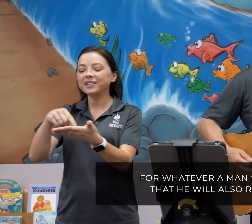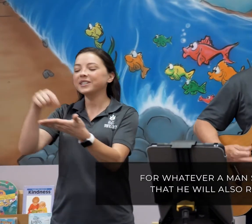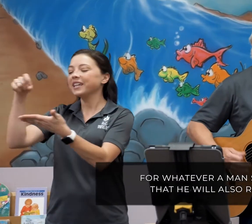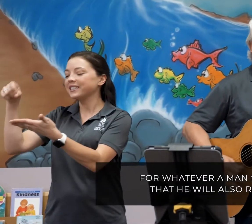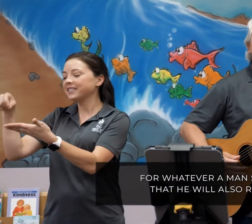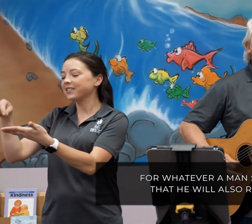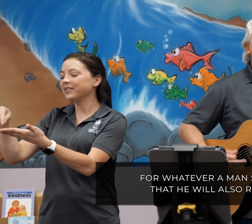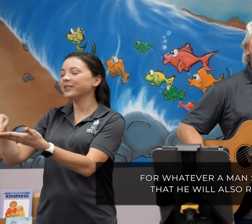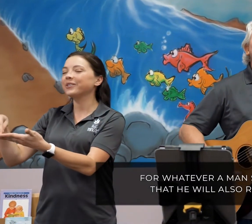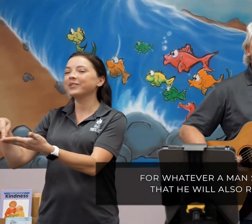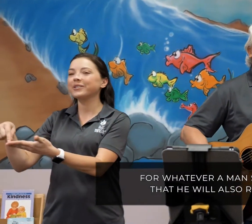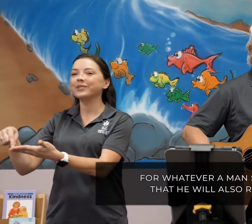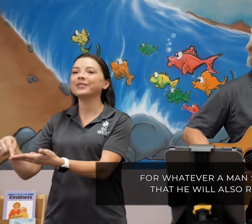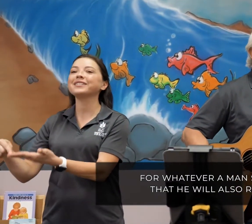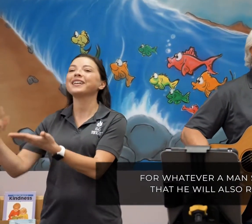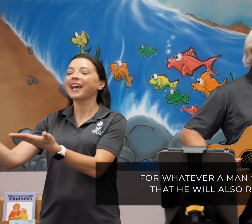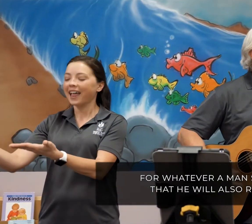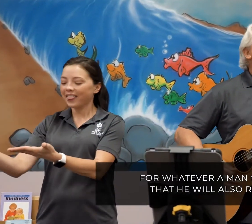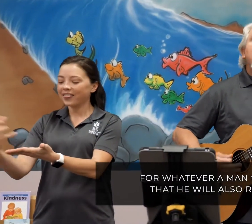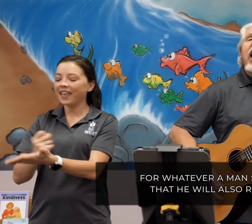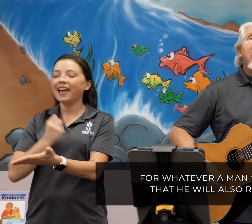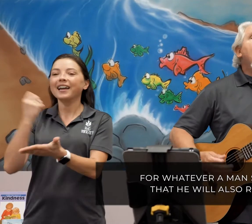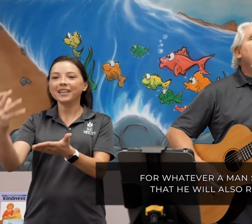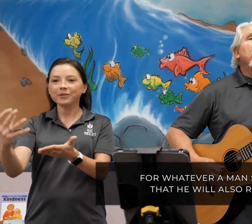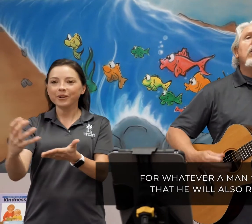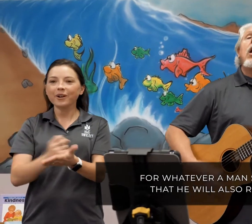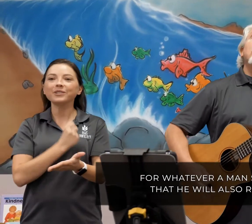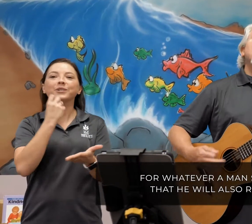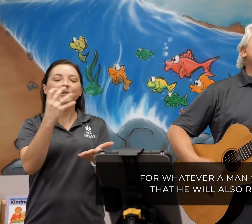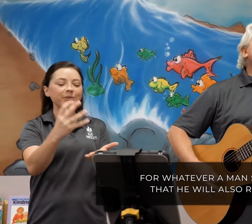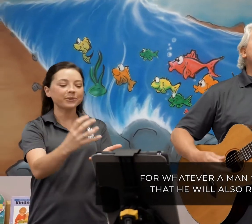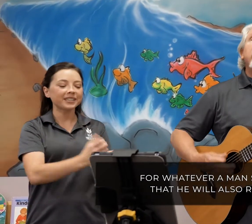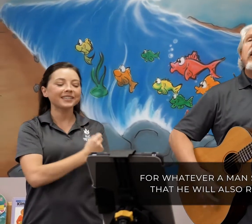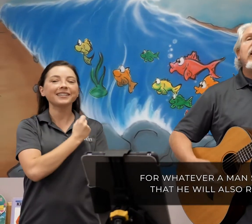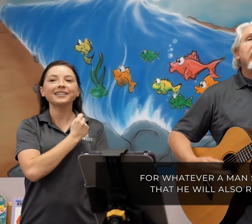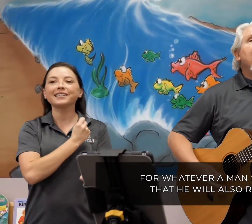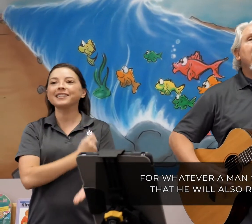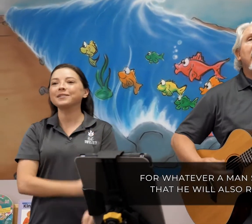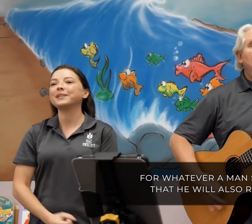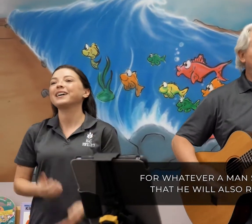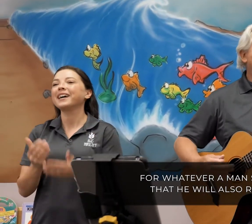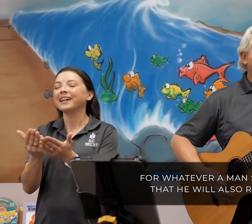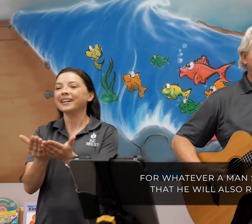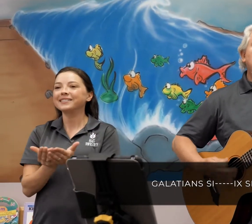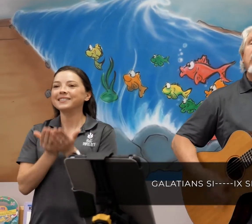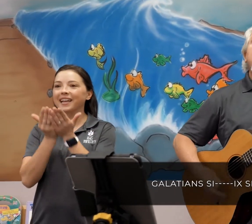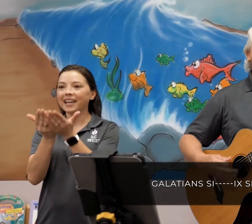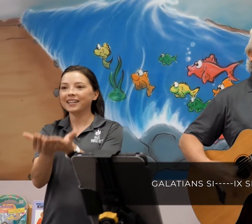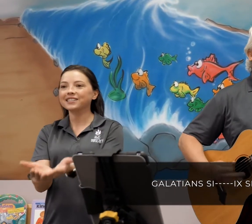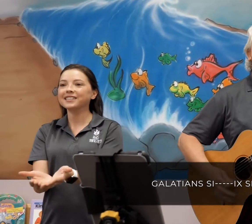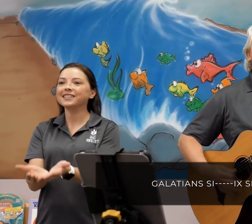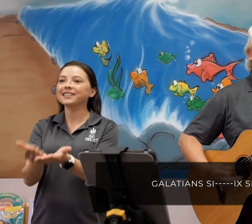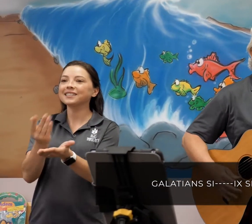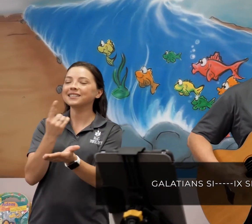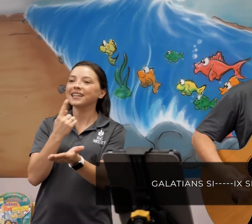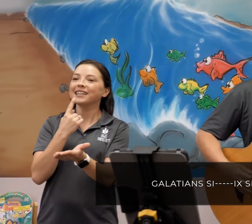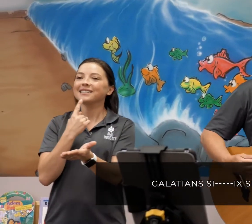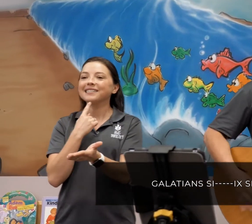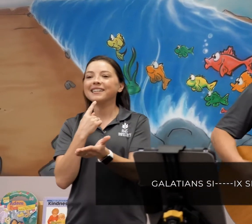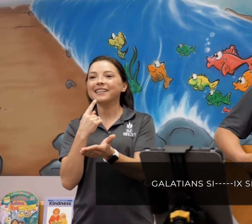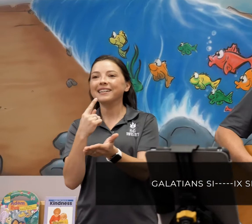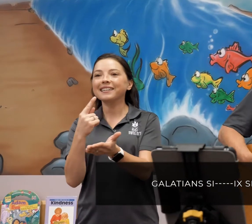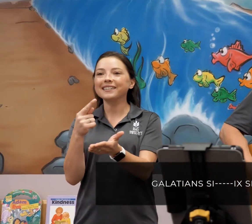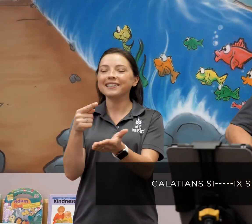our man sows, that he will also reap, Galatians